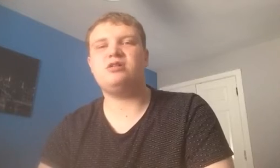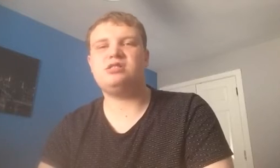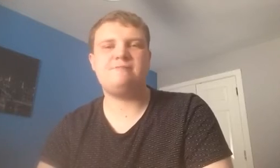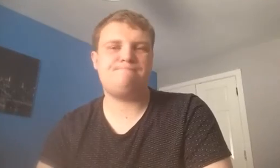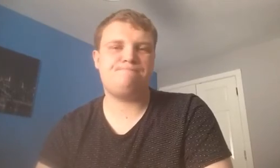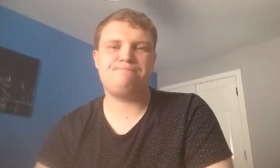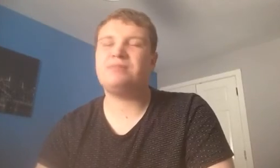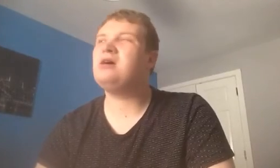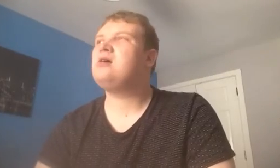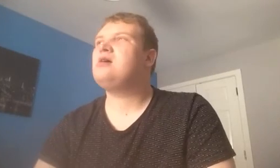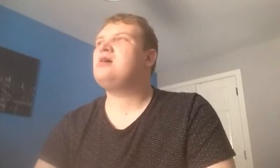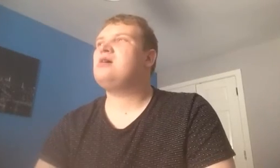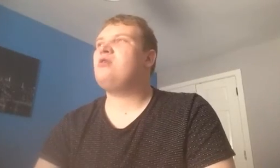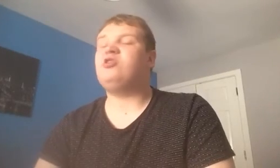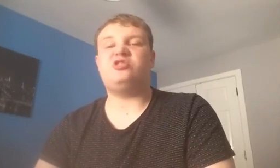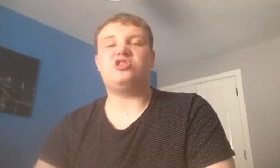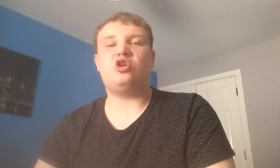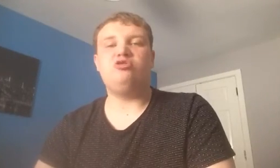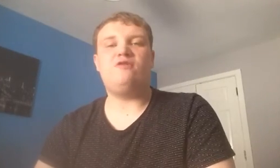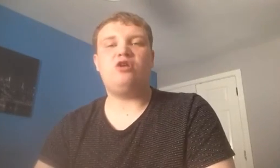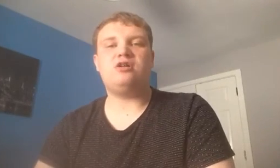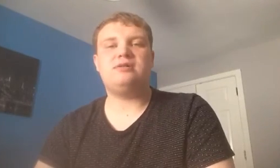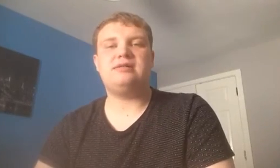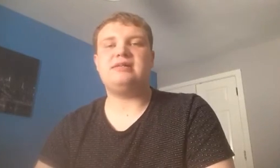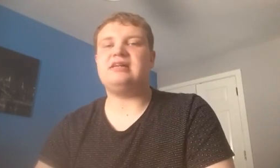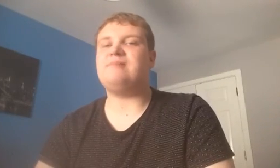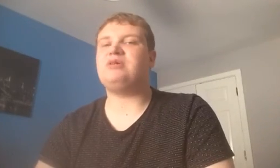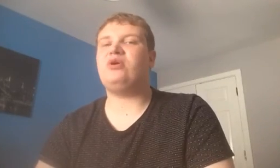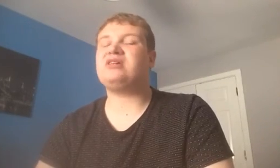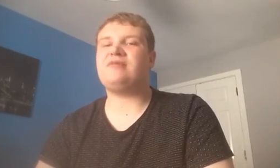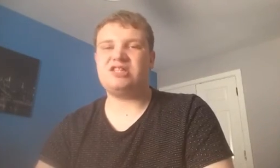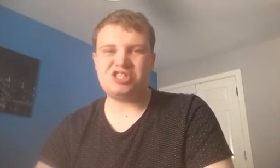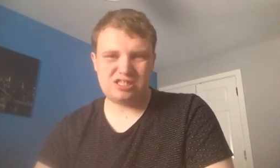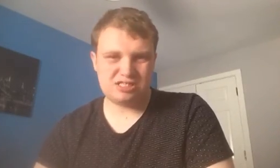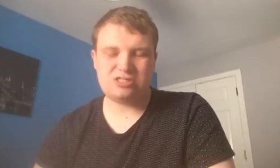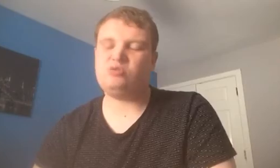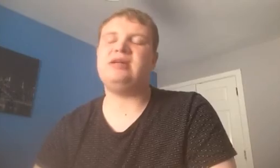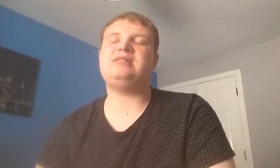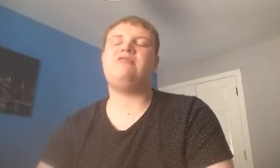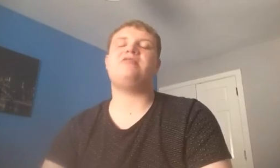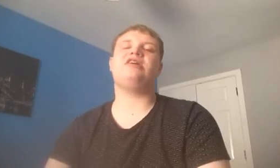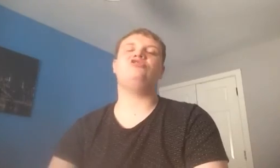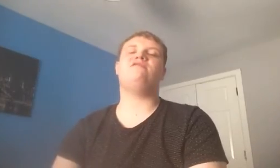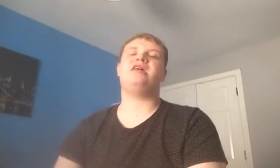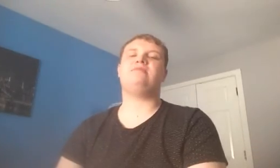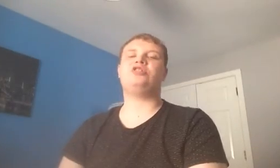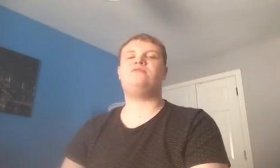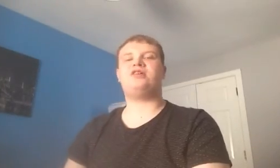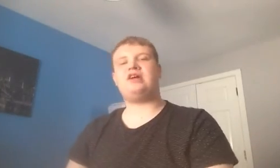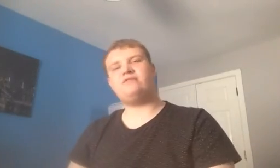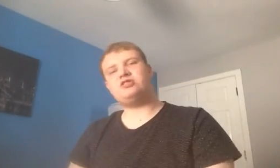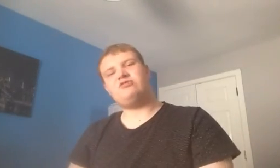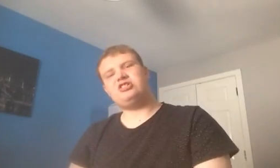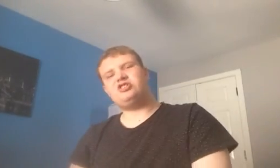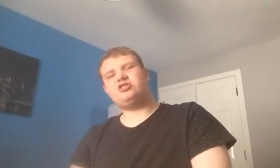Murphy. Which was uncalled for. Em. You weren't given the chance. I just want to say thank you very much for your efforts at Rangers.